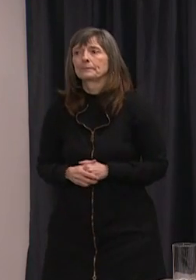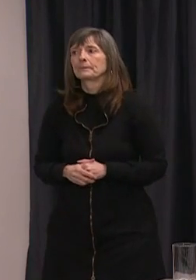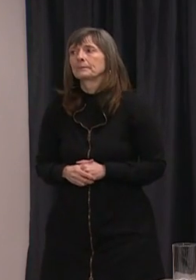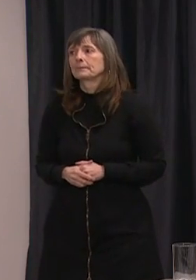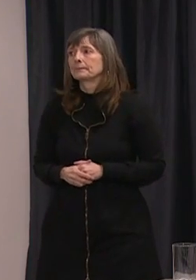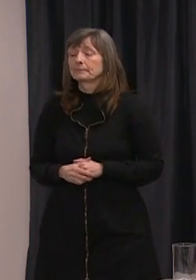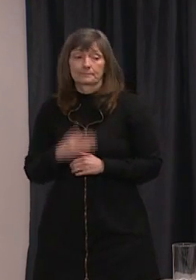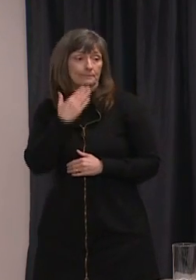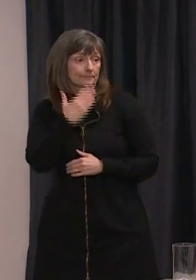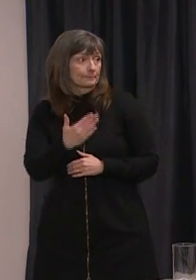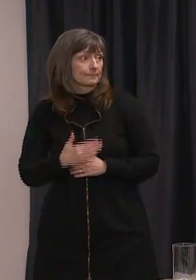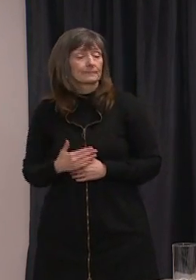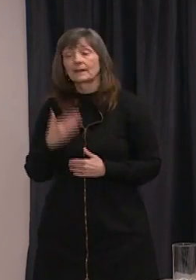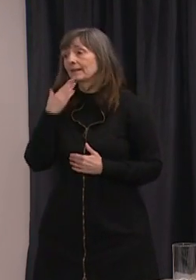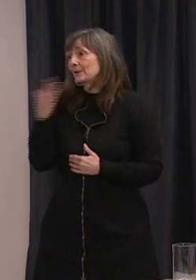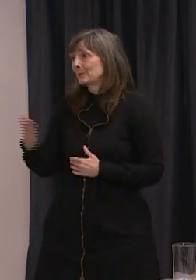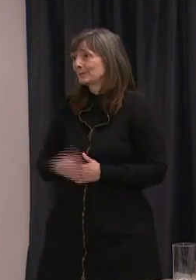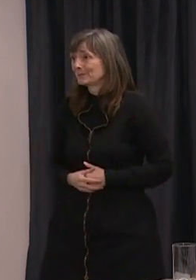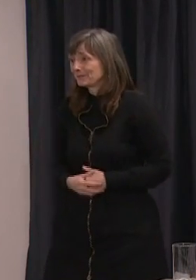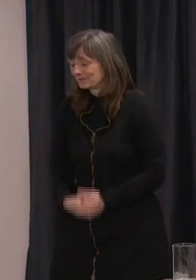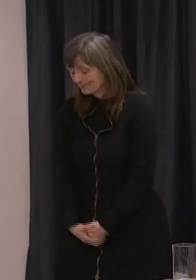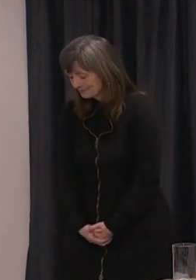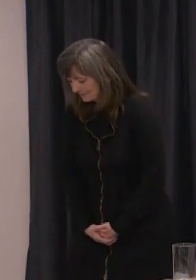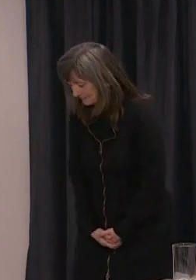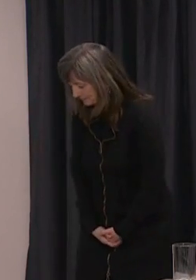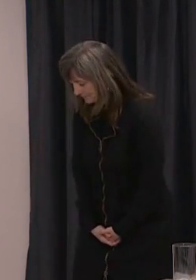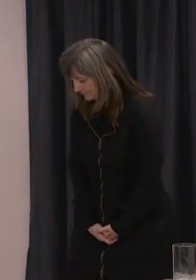thank you okay thank you very much thank you